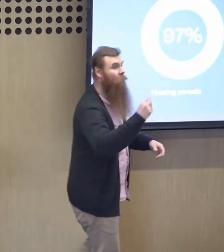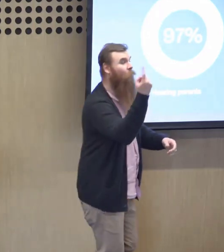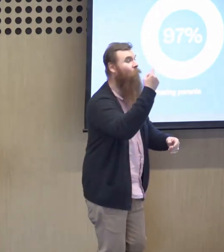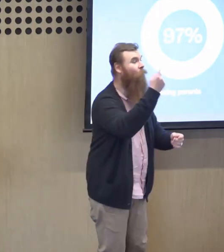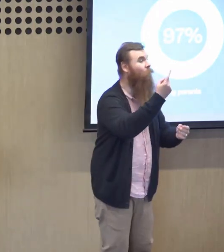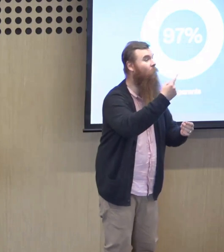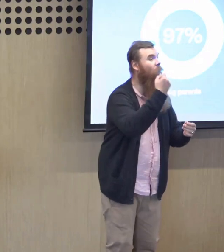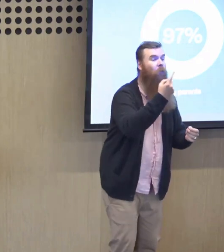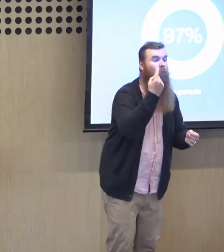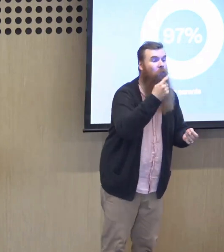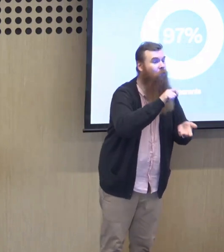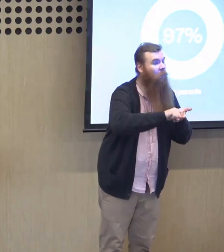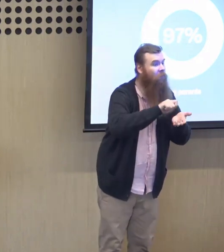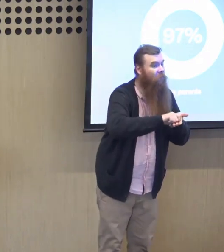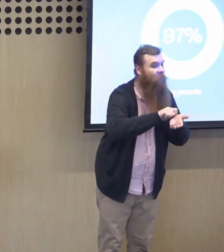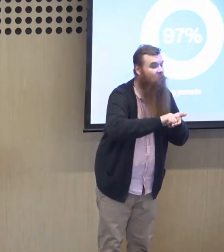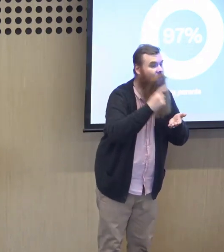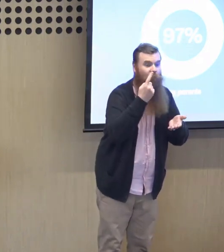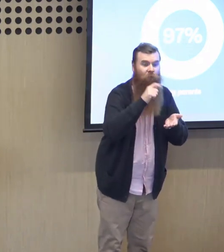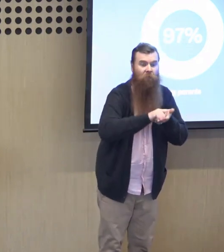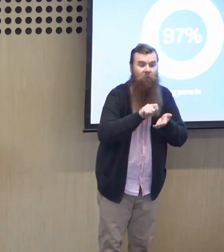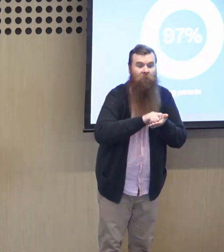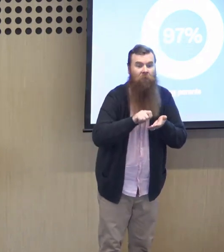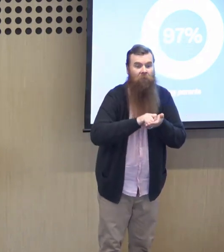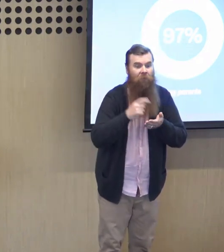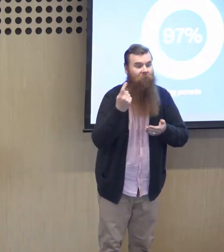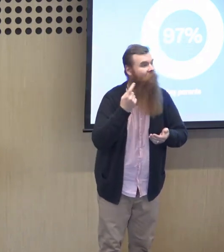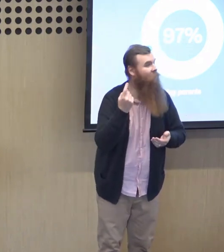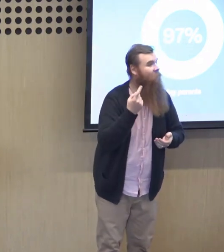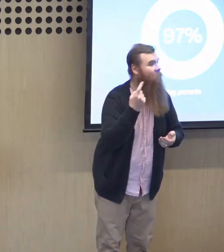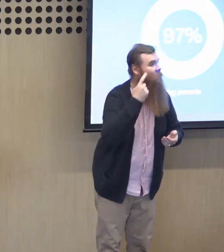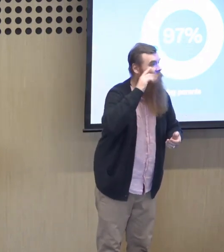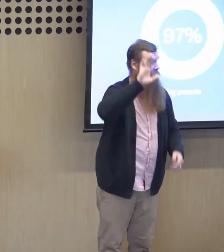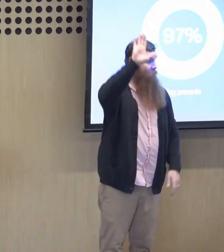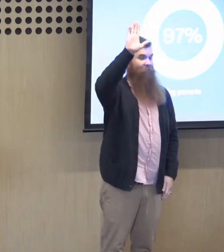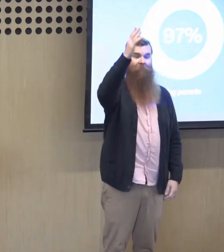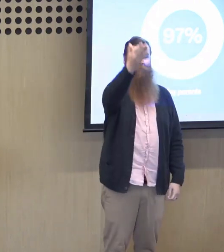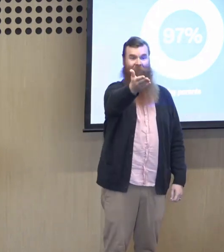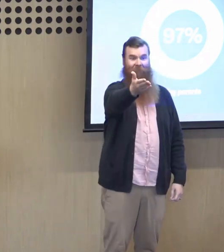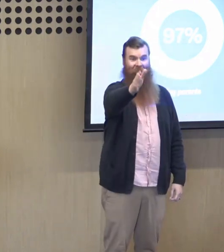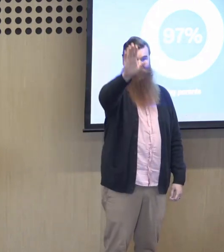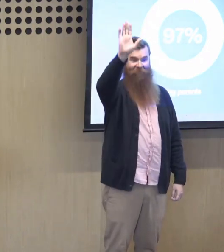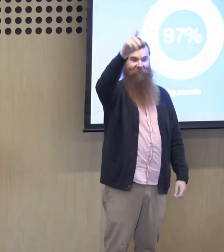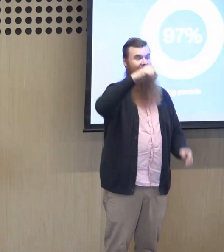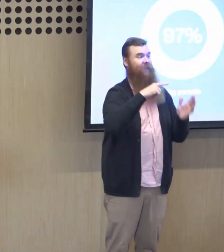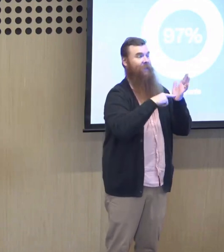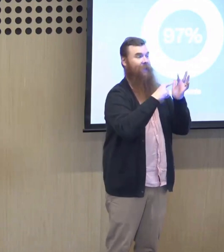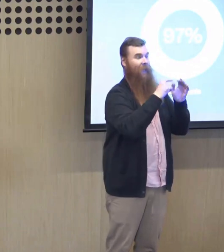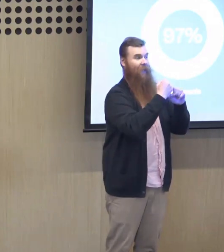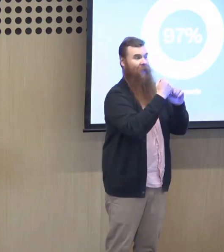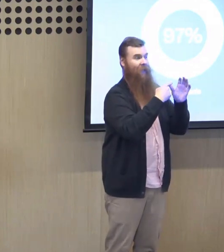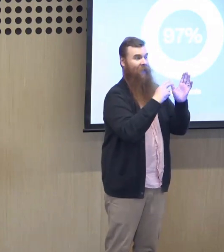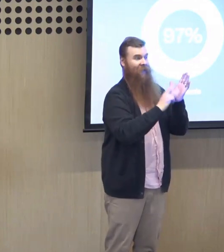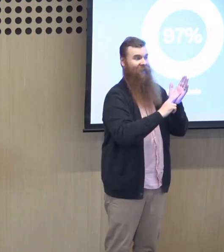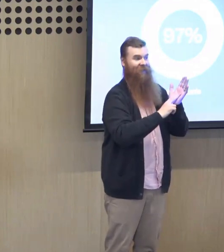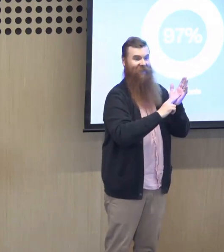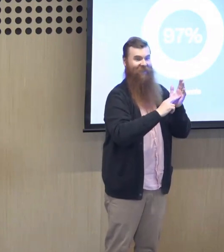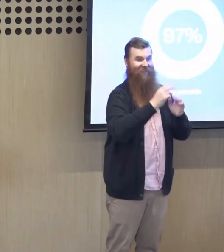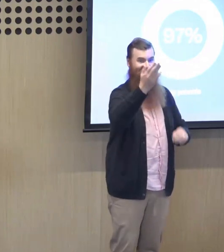Okay. So this means that of all the deaf children that are born, 97% had hearing parents. 8% of that